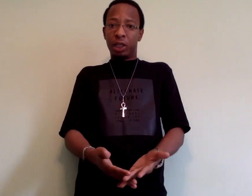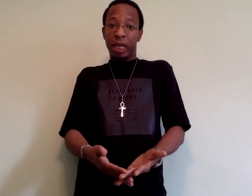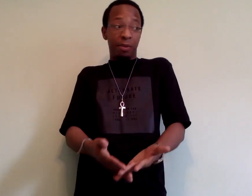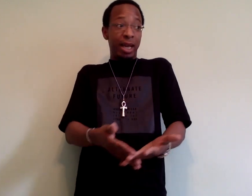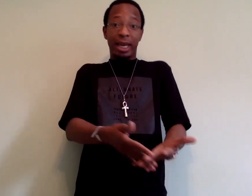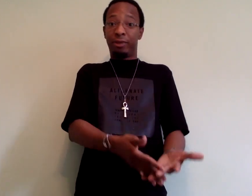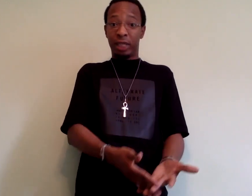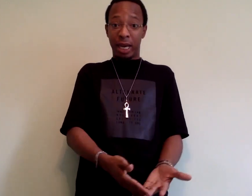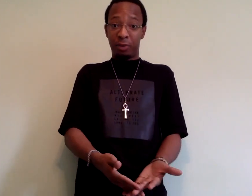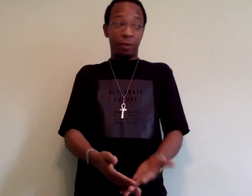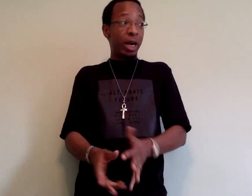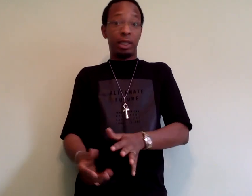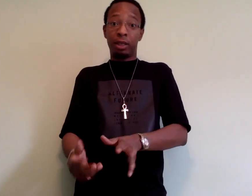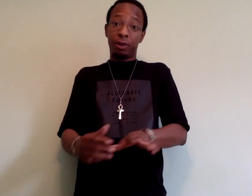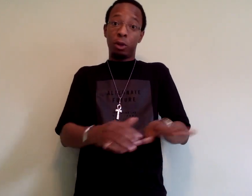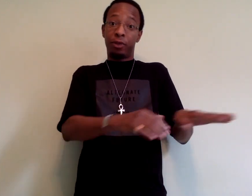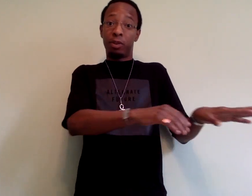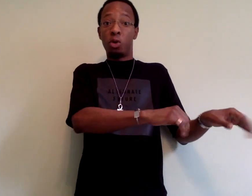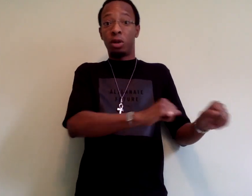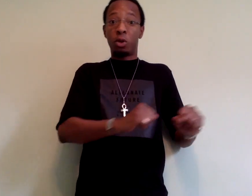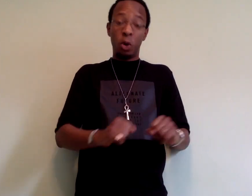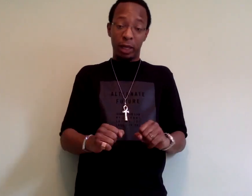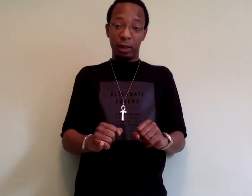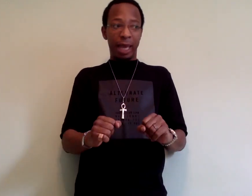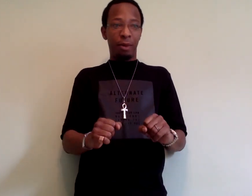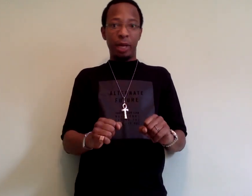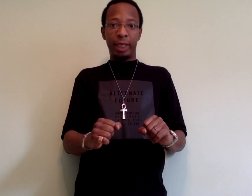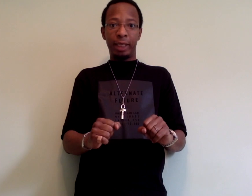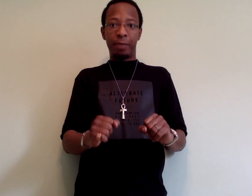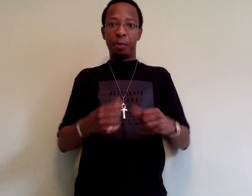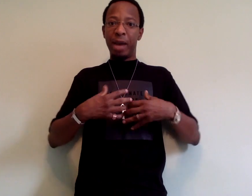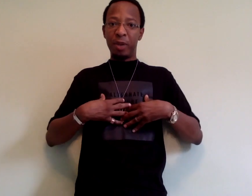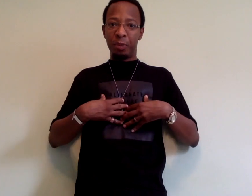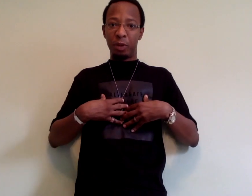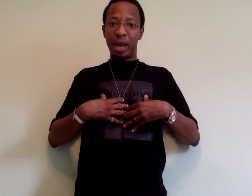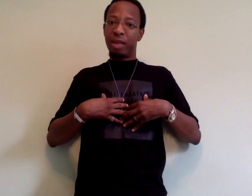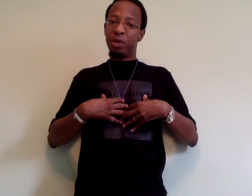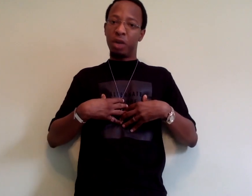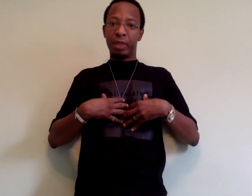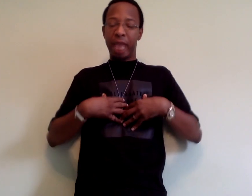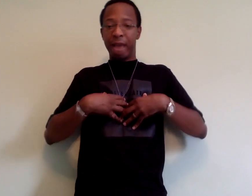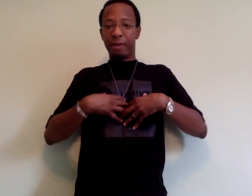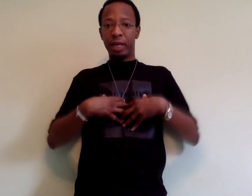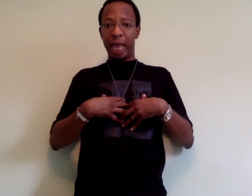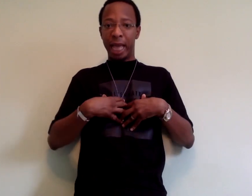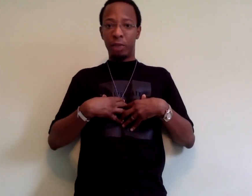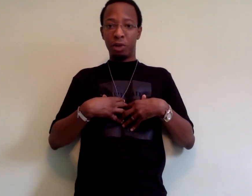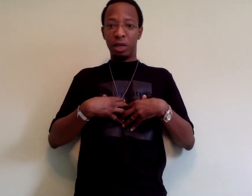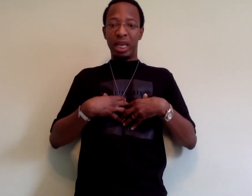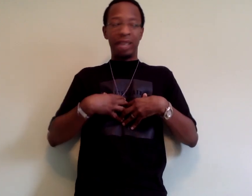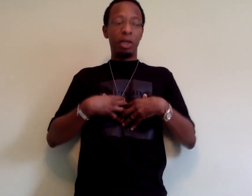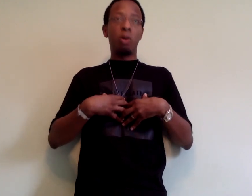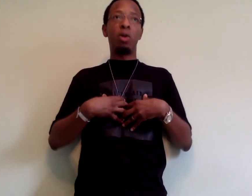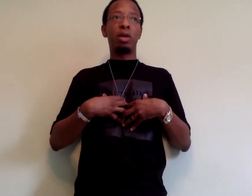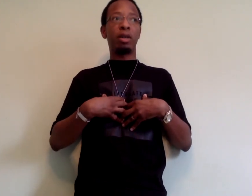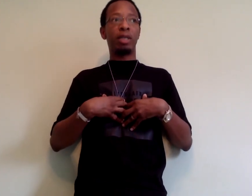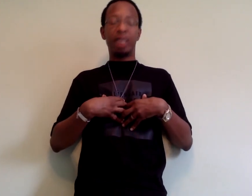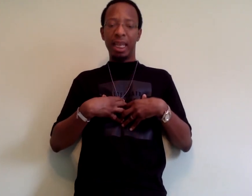in my lifetime before I shuffle off this mortal coil in which my people, my community, the African diaspora, is no longer seen